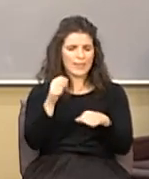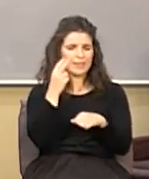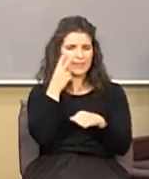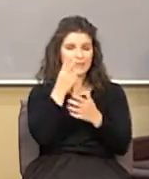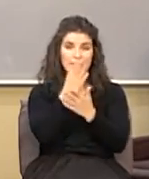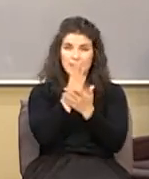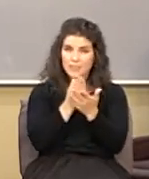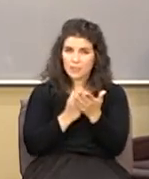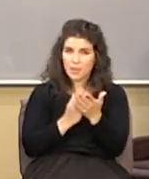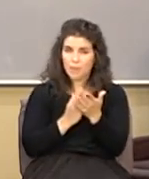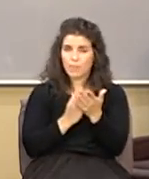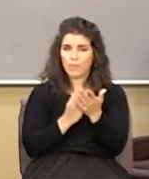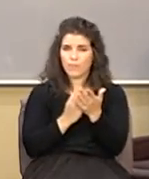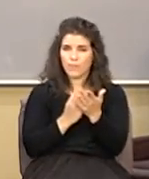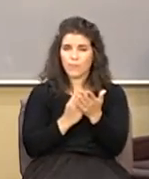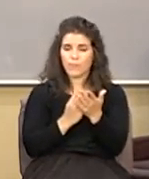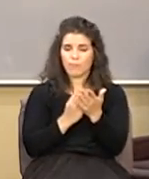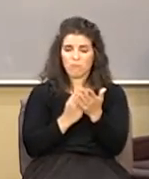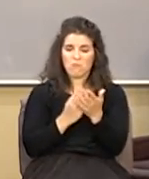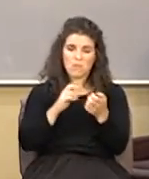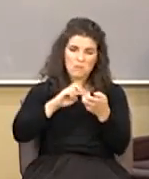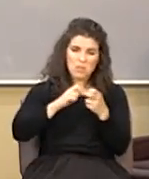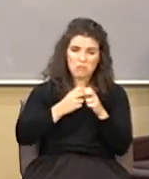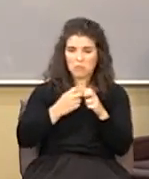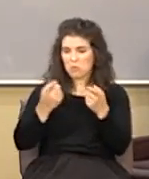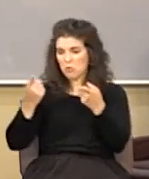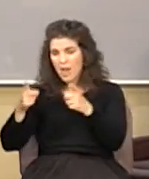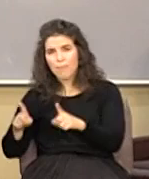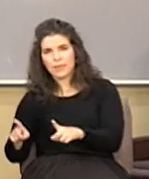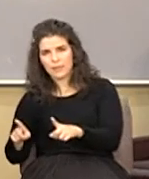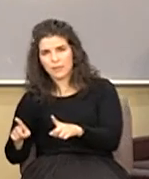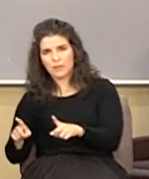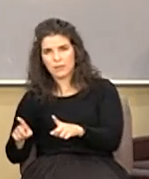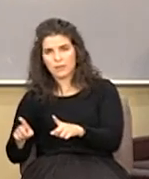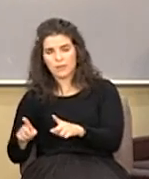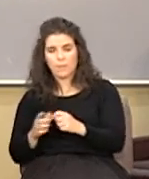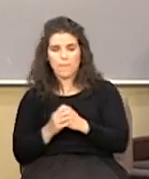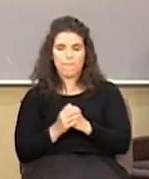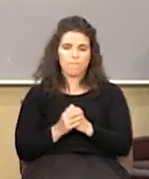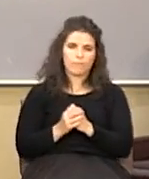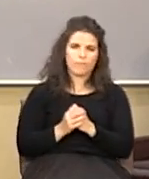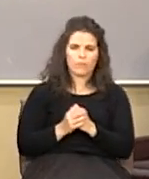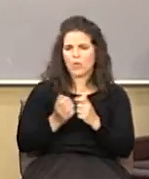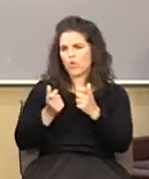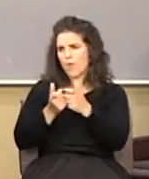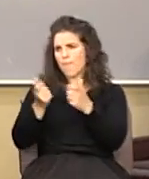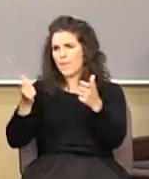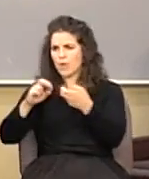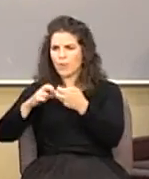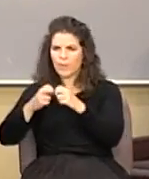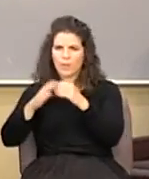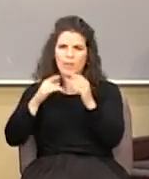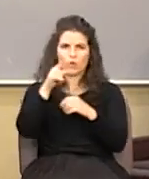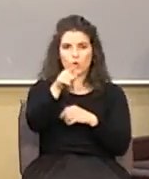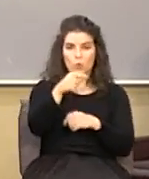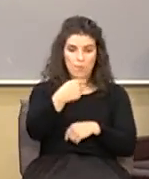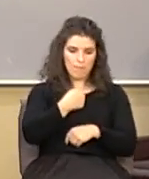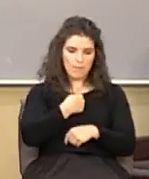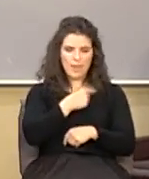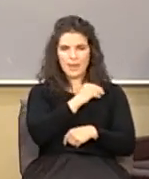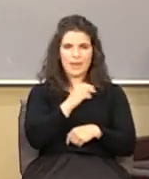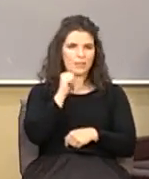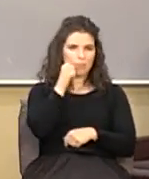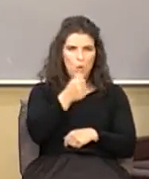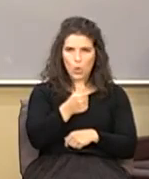these issues that are there. They're broader issues than just me, you, and what we have to do